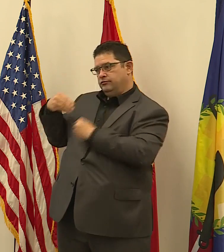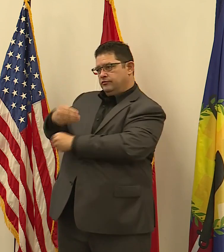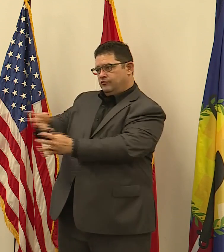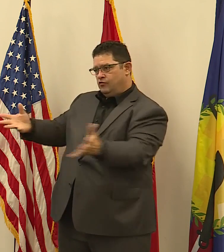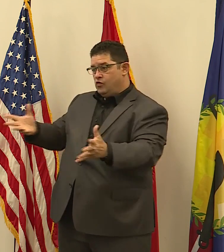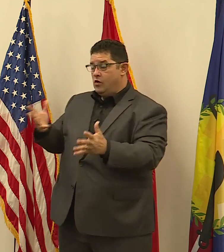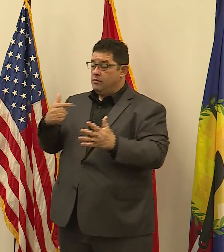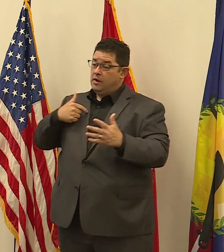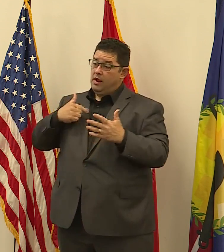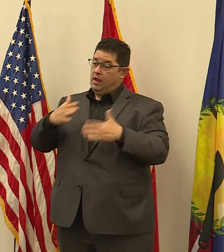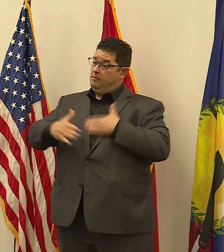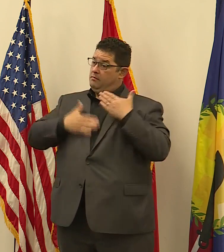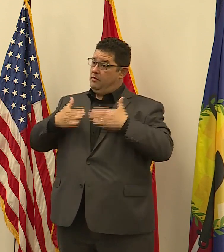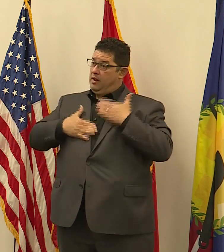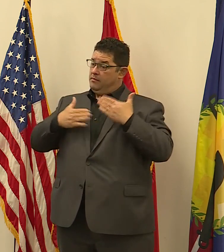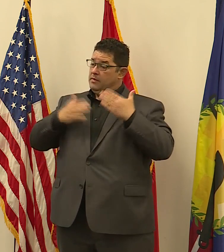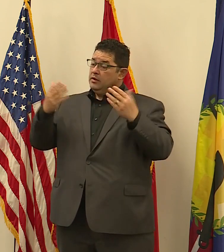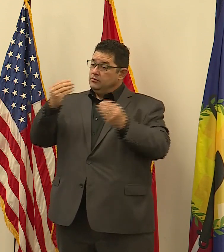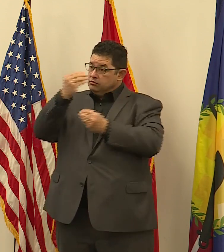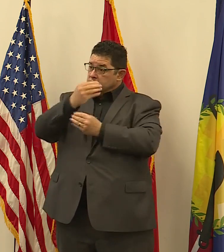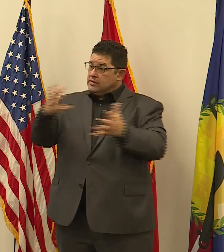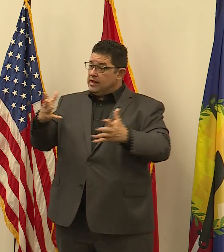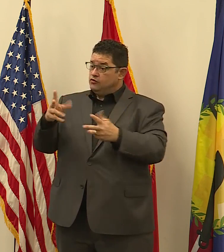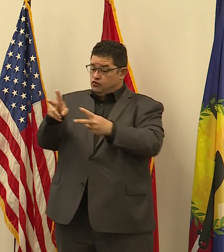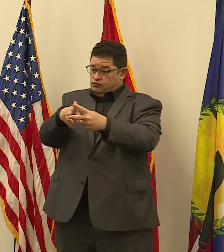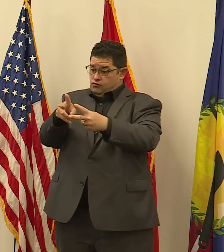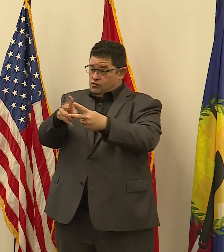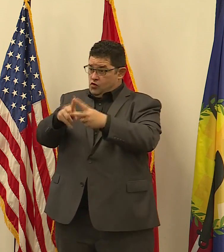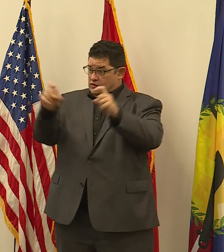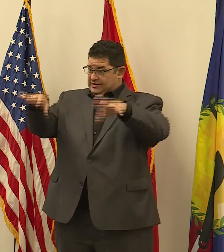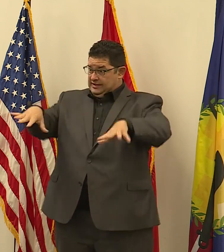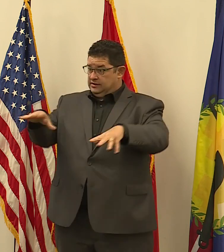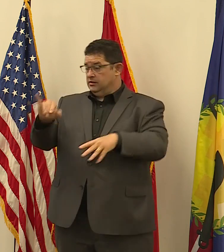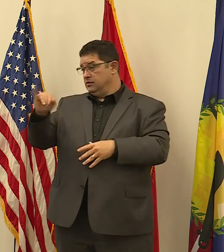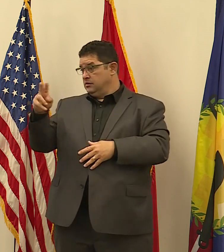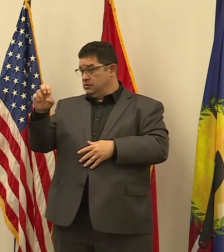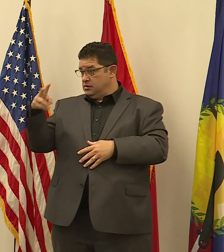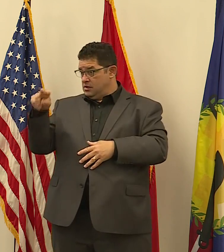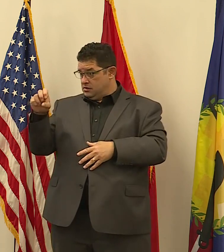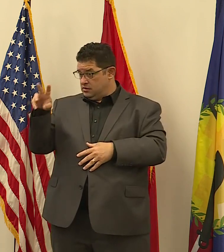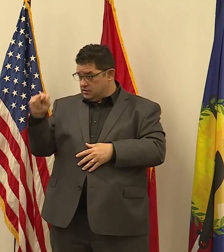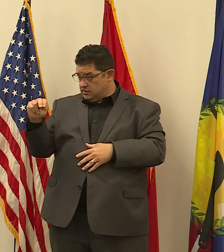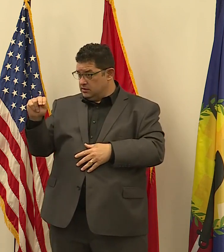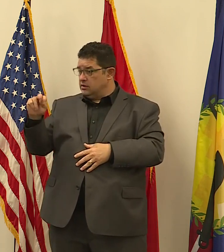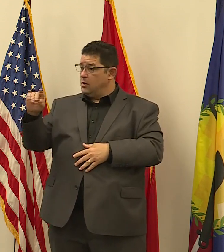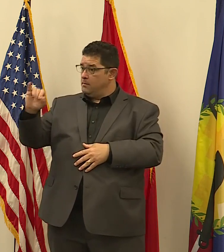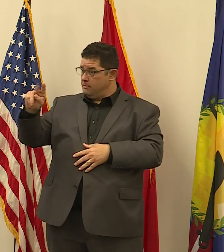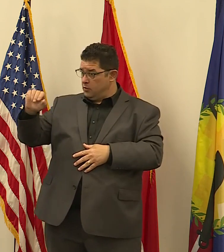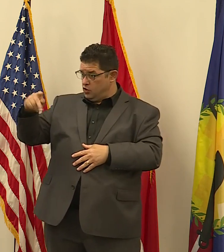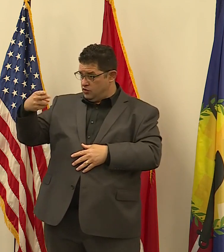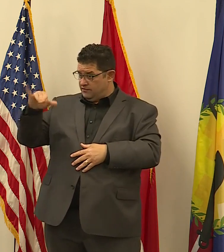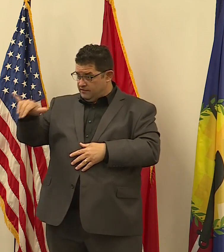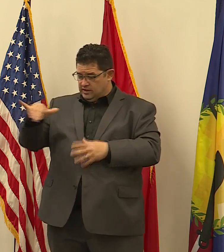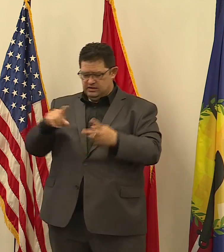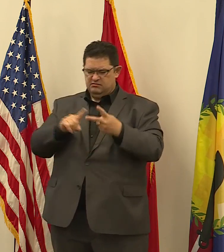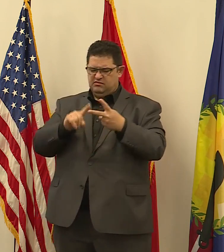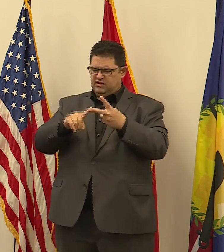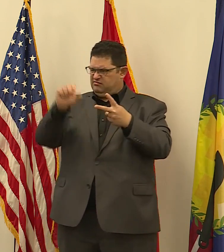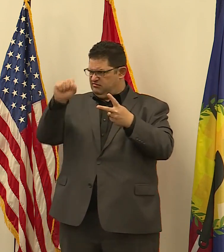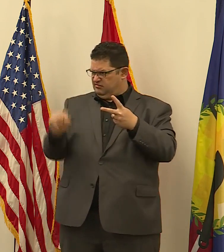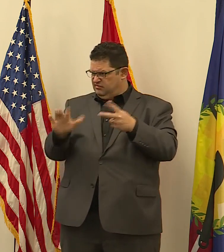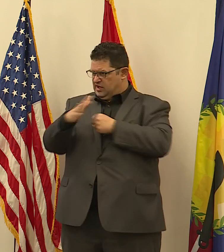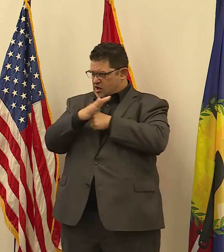Department at both testing locations at the John C. Murphy Center in North County and the South County Center in Sunset Hills